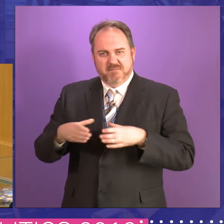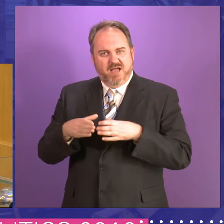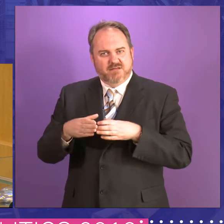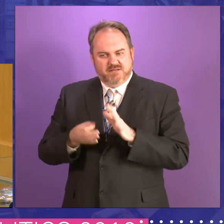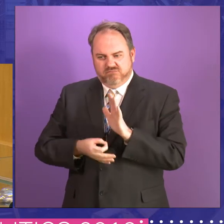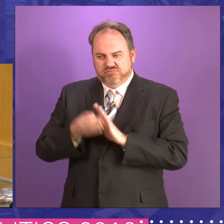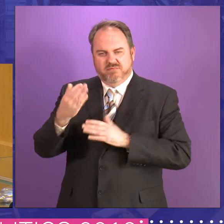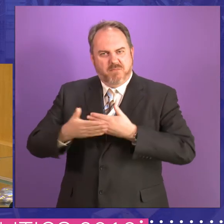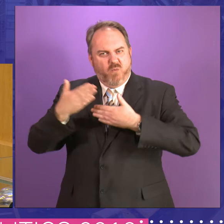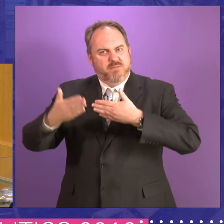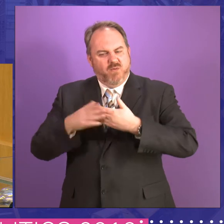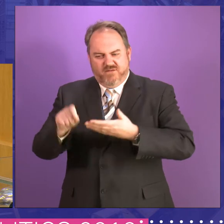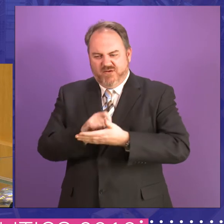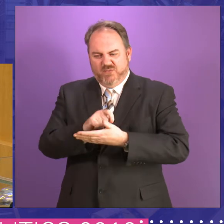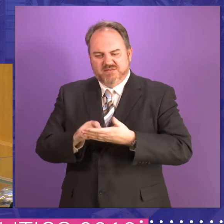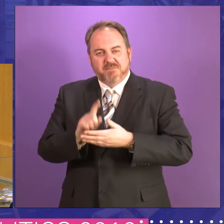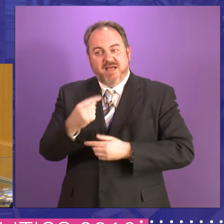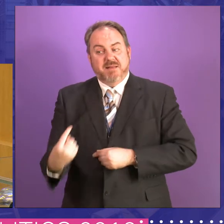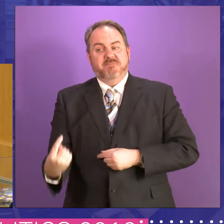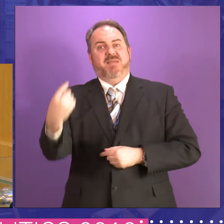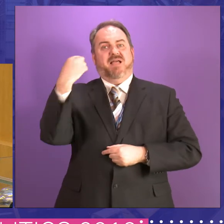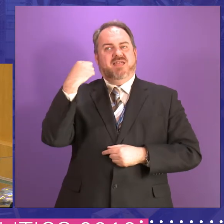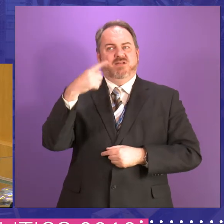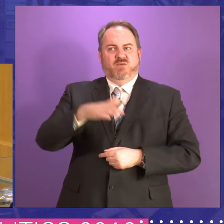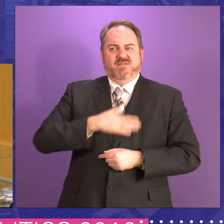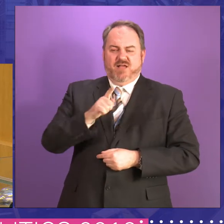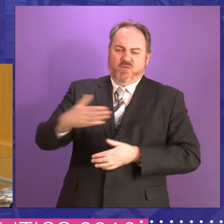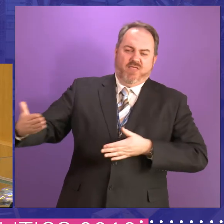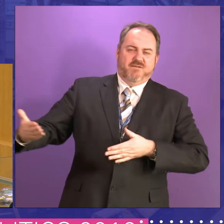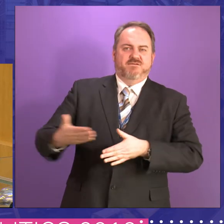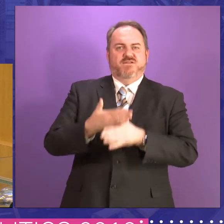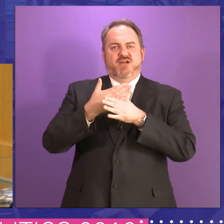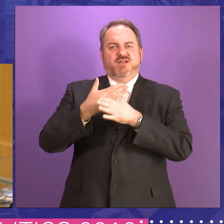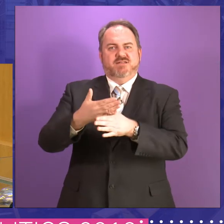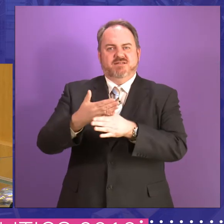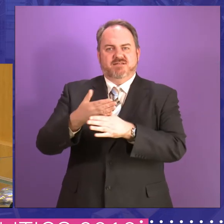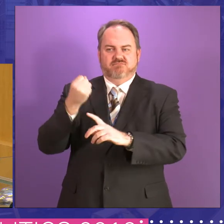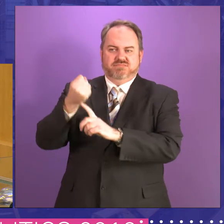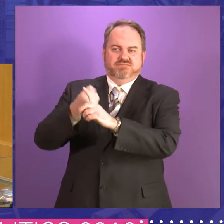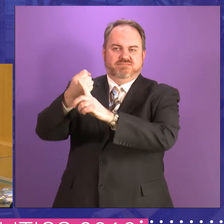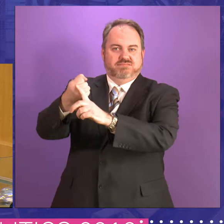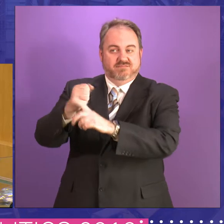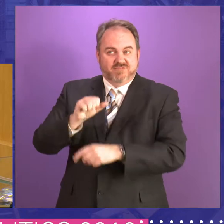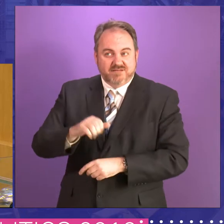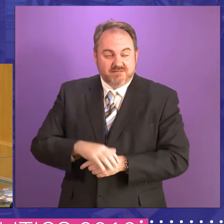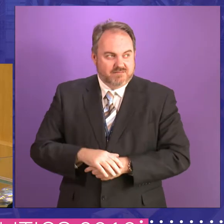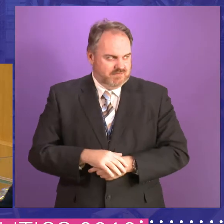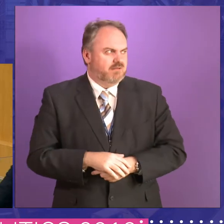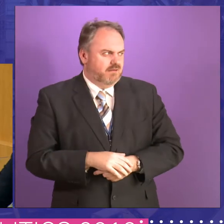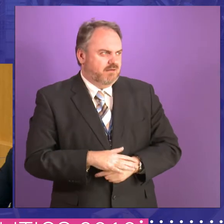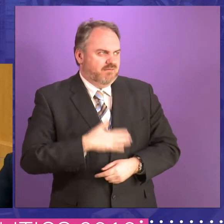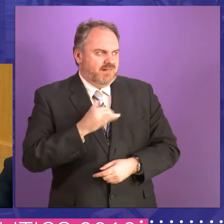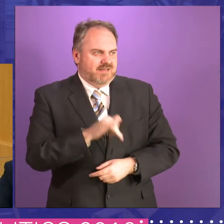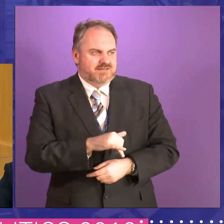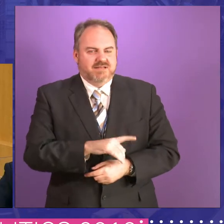do you, did you feel like a pioneer at the time? Was the Scottish Parliament good for the Green Party and for you personally? Um, yes, it was a bit top heavy